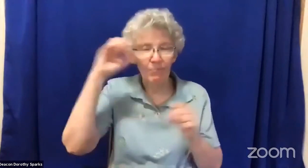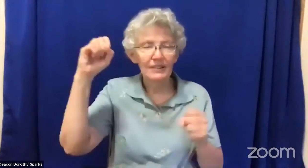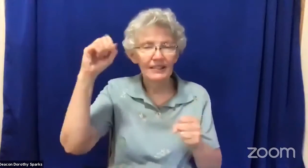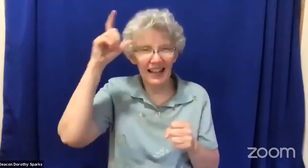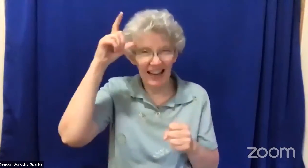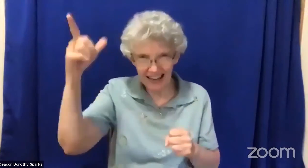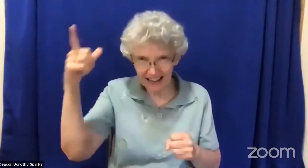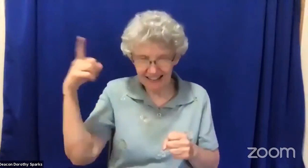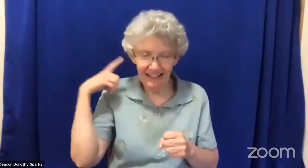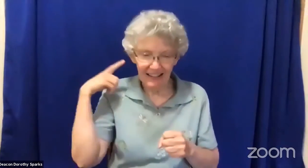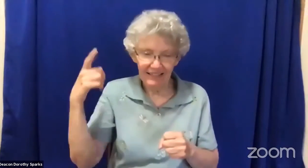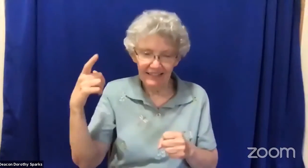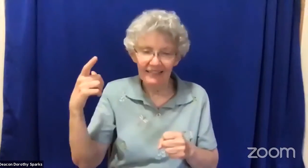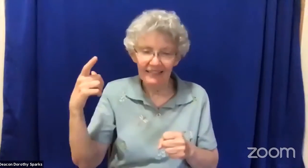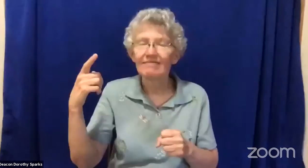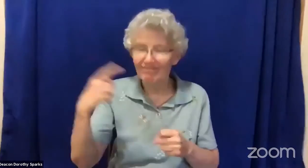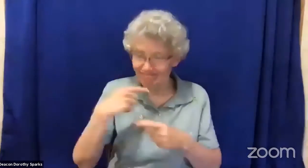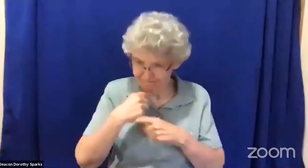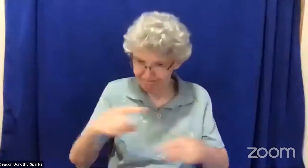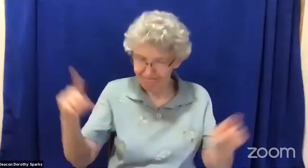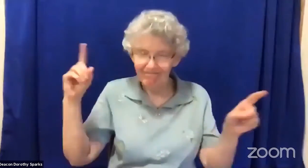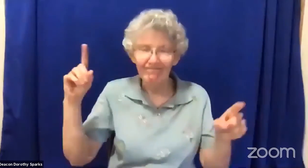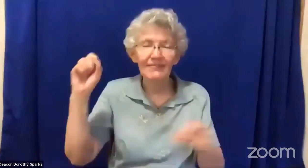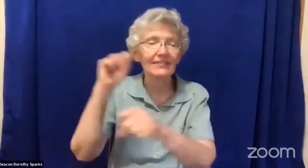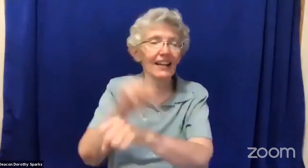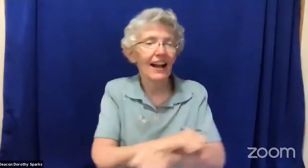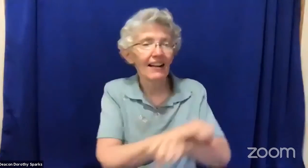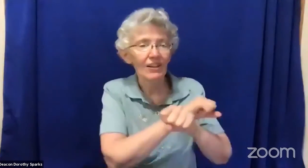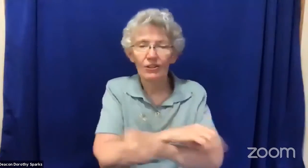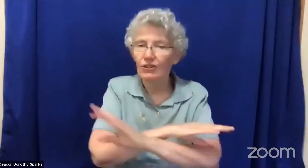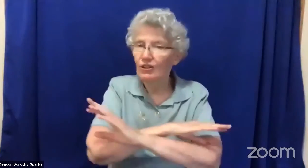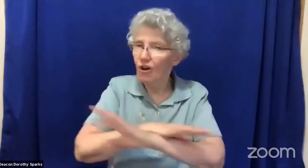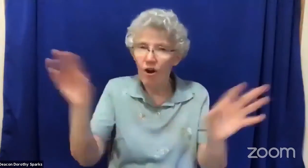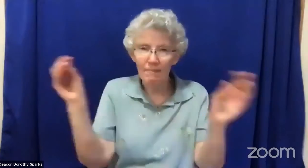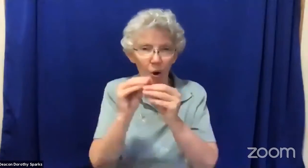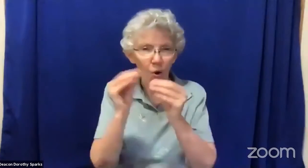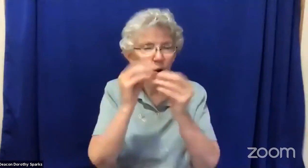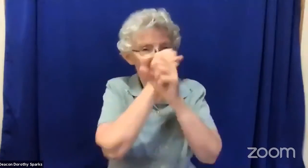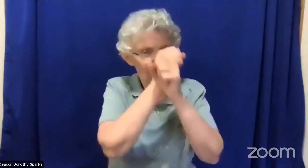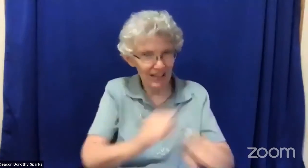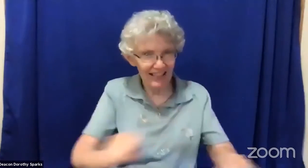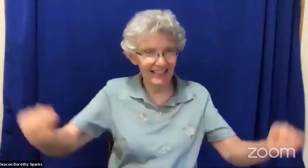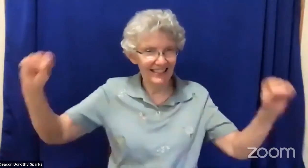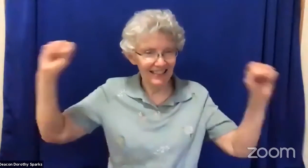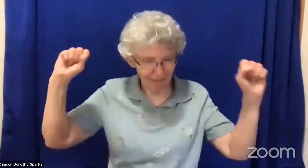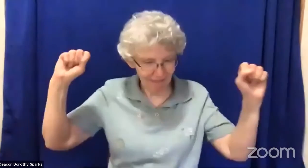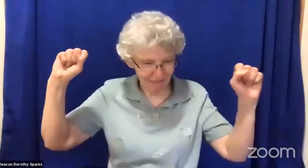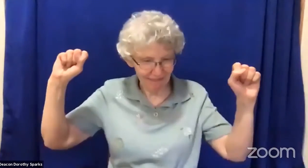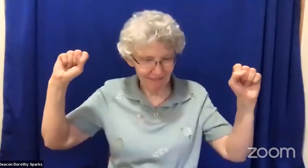In 1863, President Abraham Lincoln